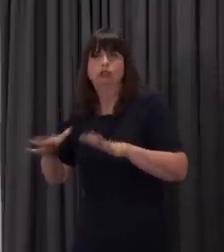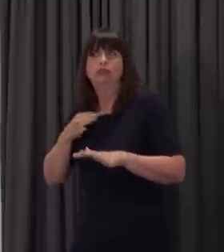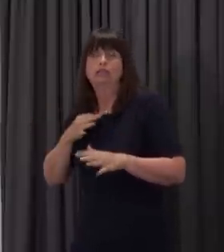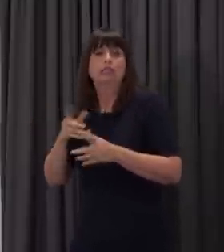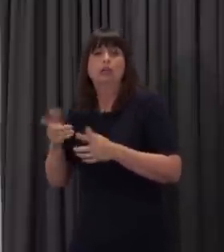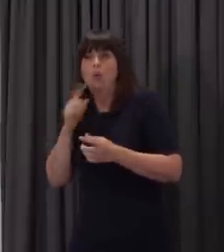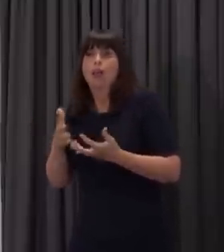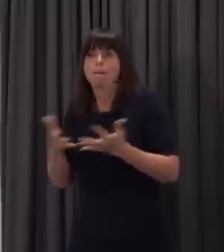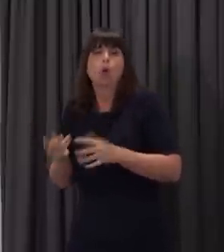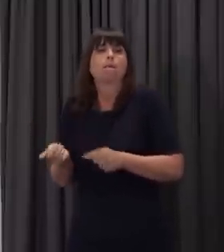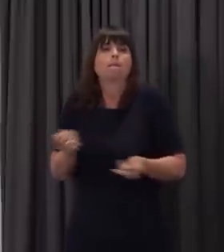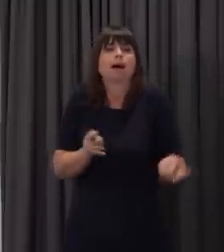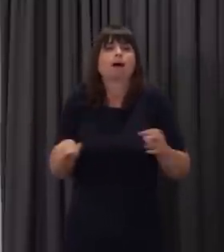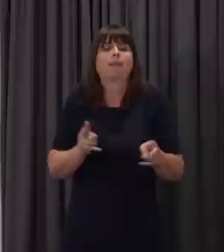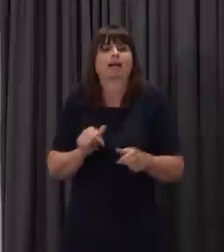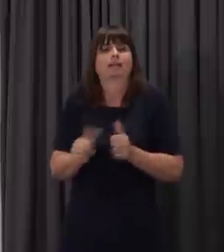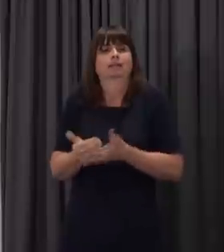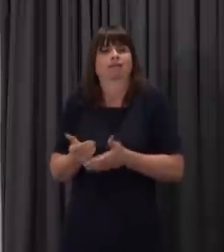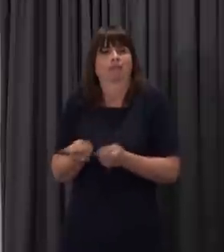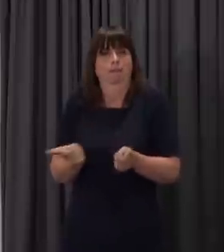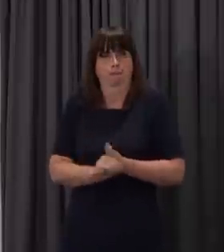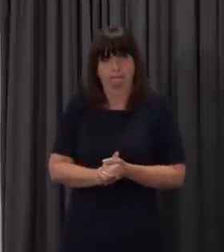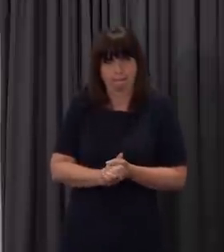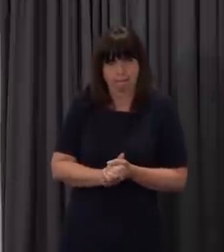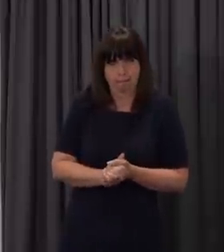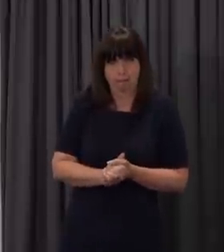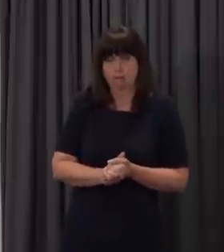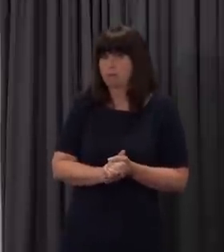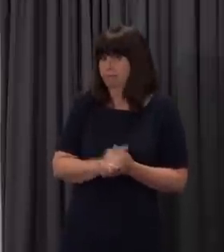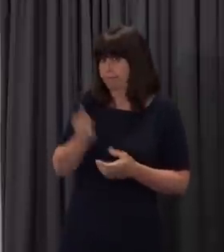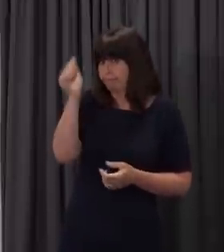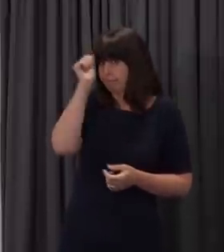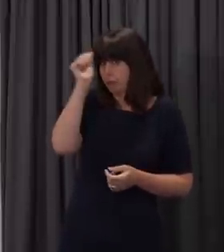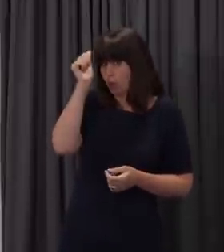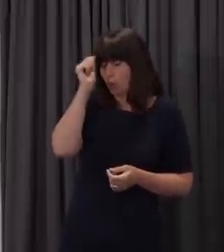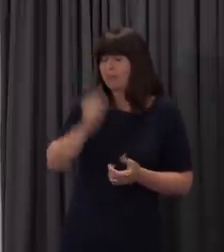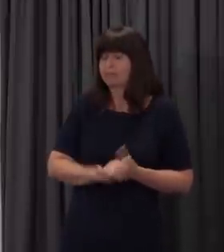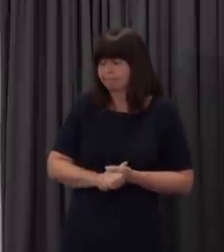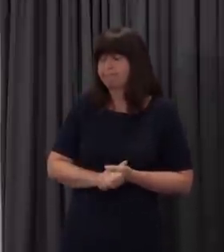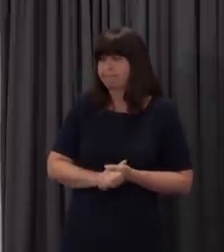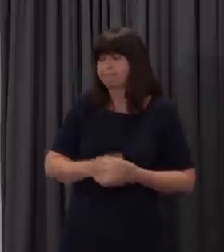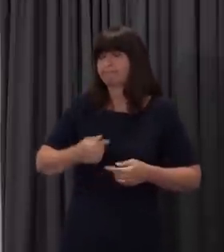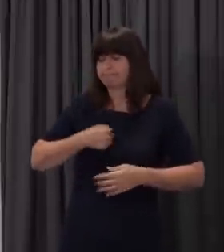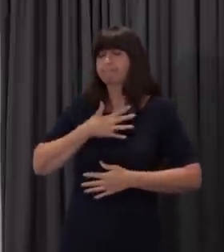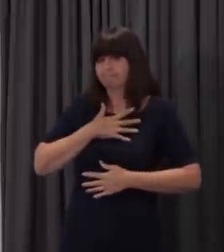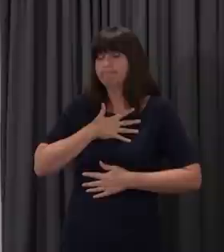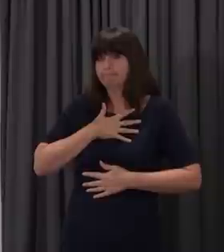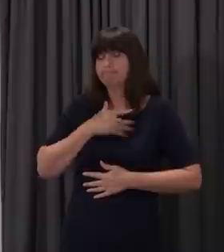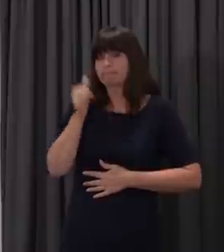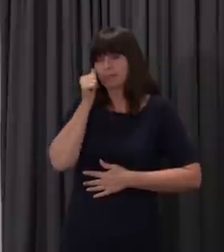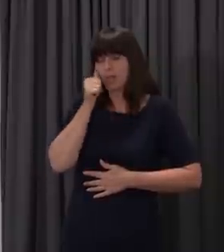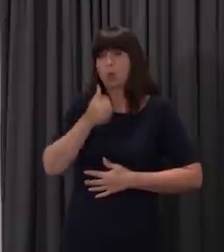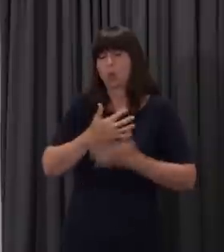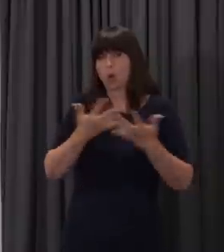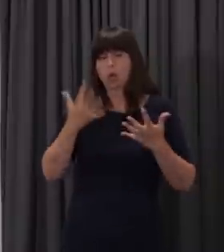Of course, saying all this, I also know that this has been and continues to be a really